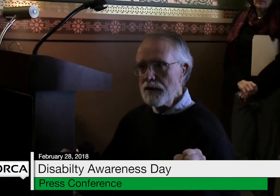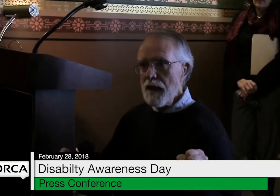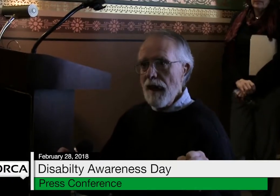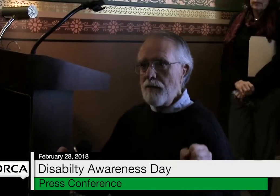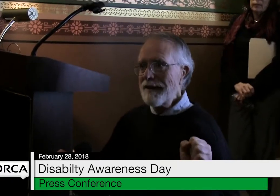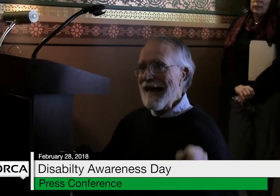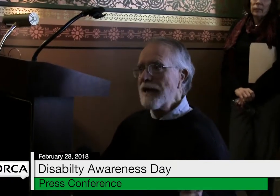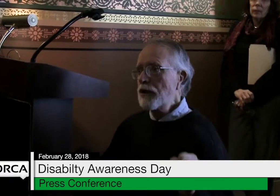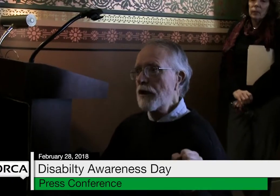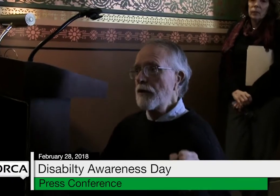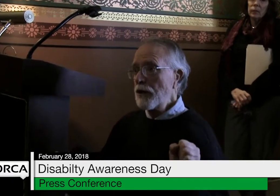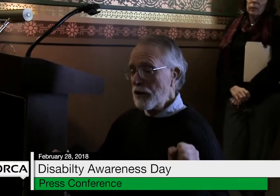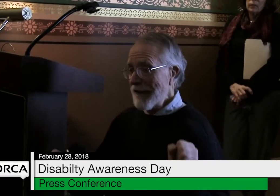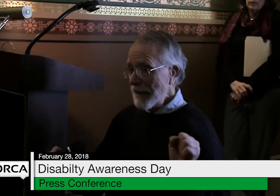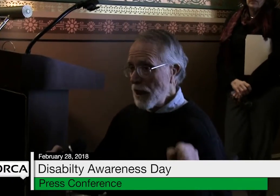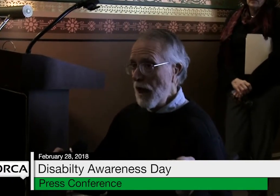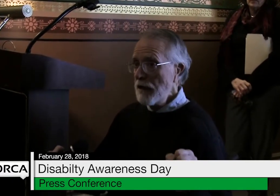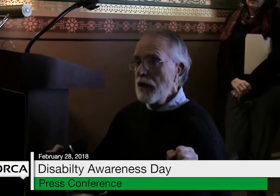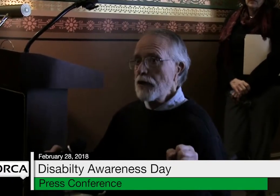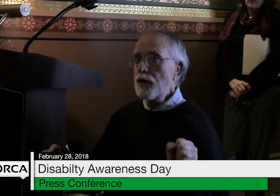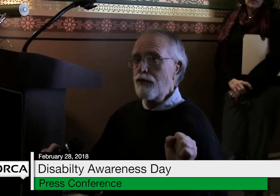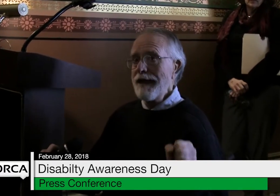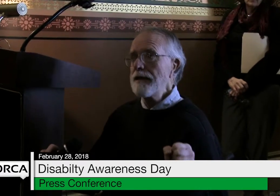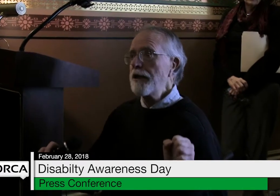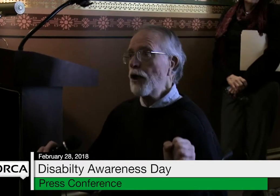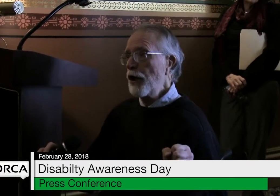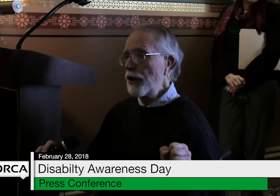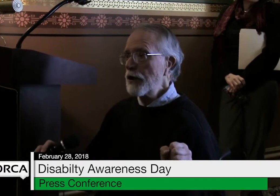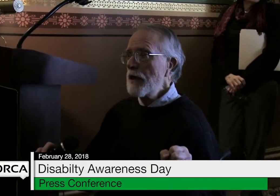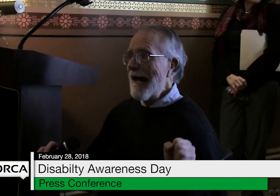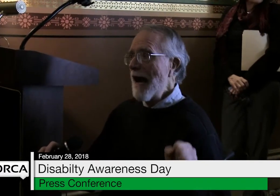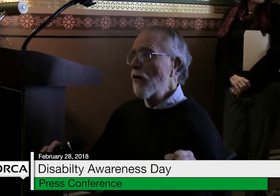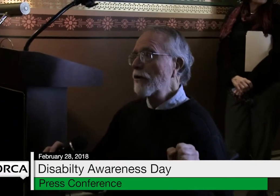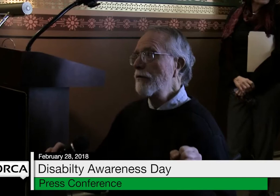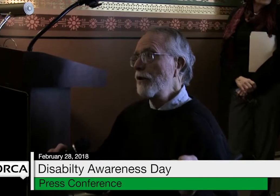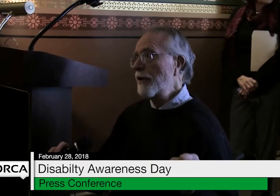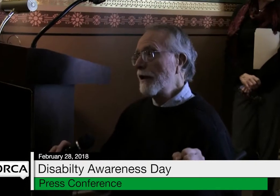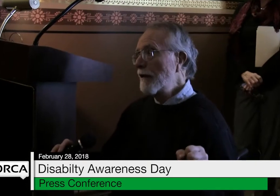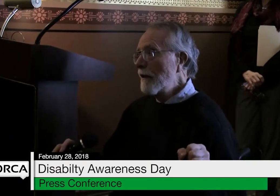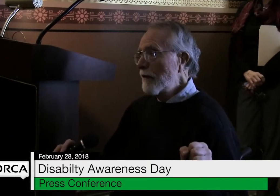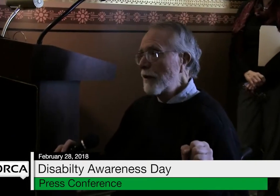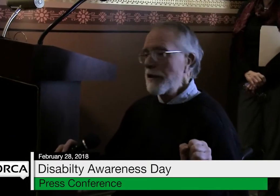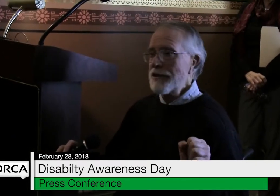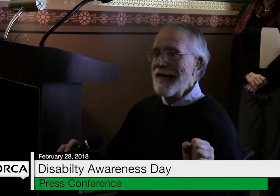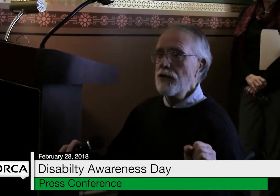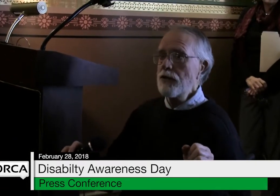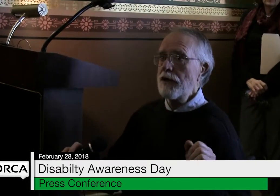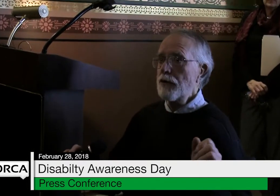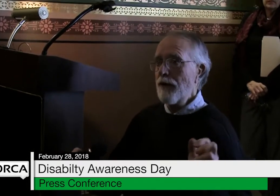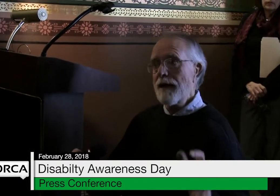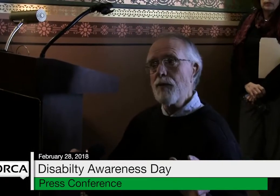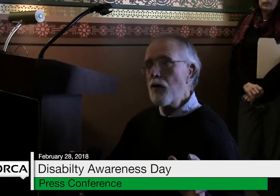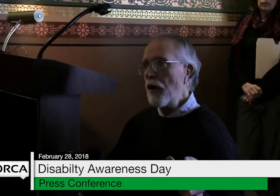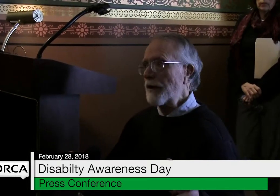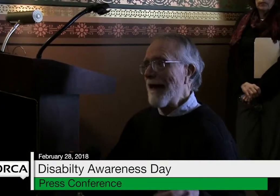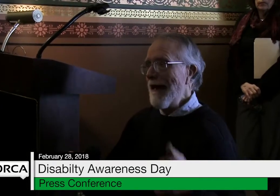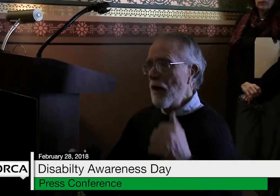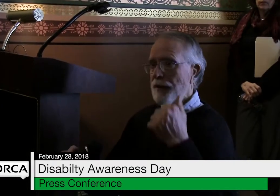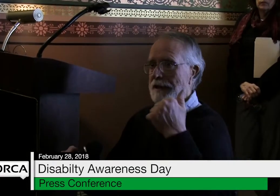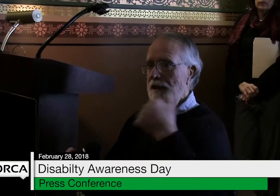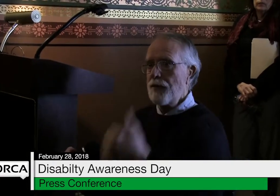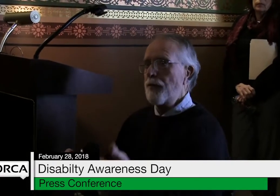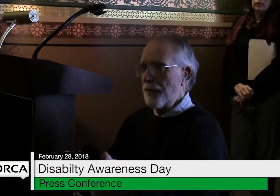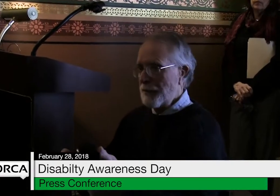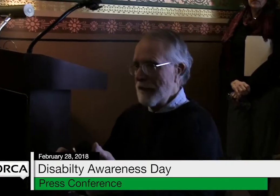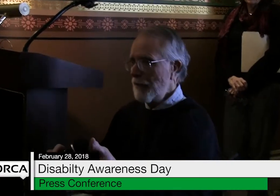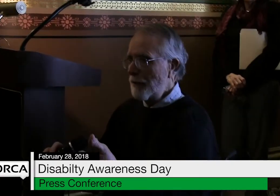service, but that cut could really hurt our community, because they do incredible work at